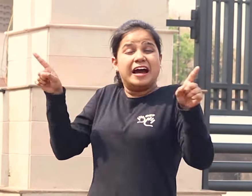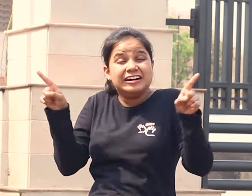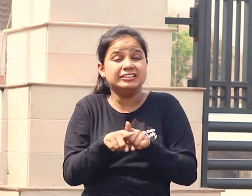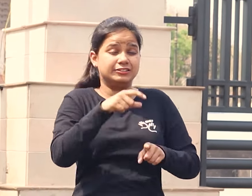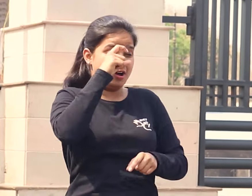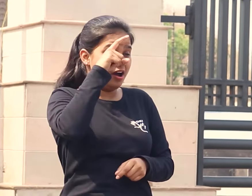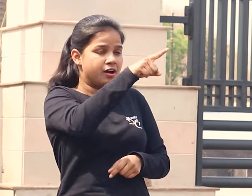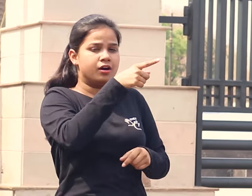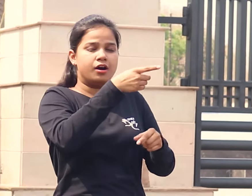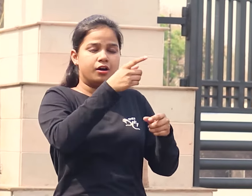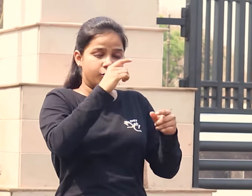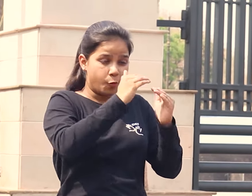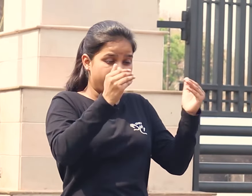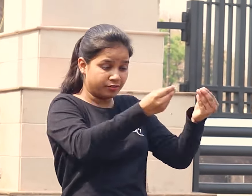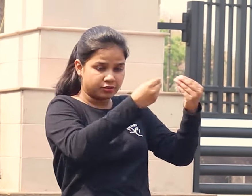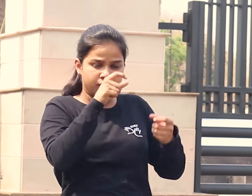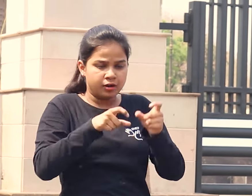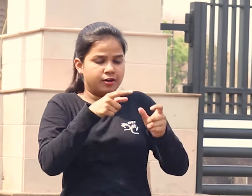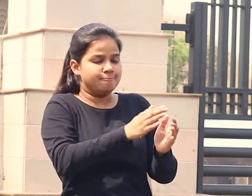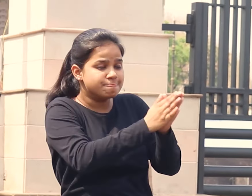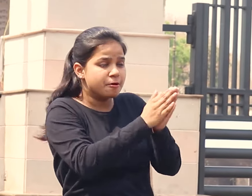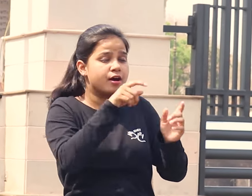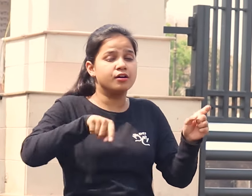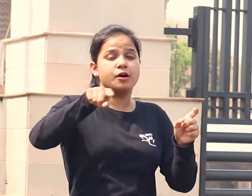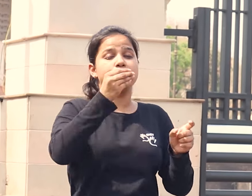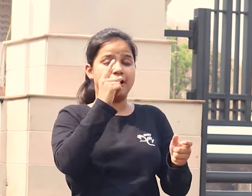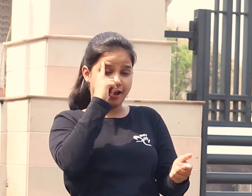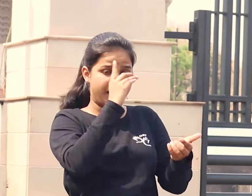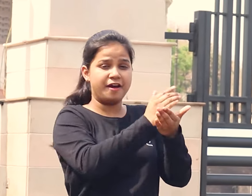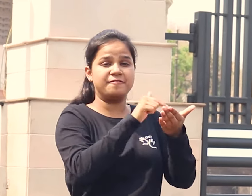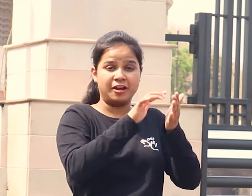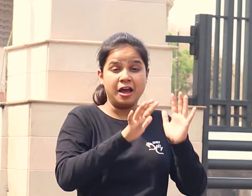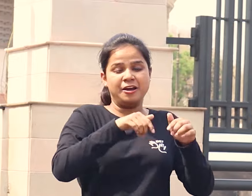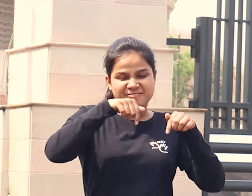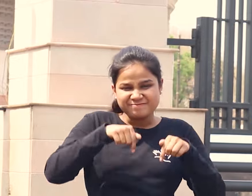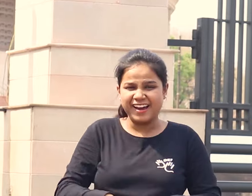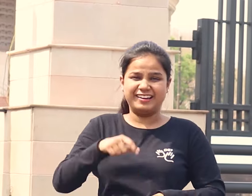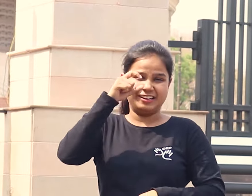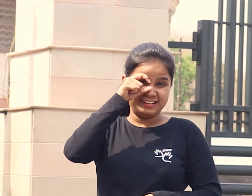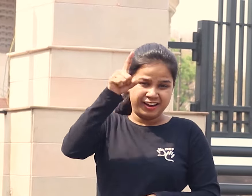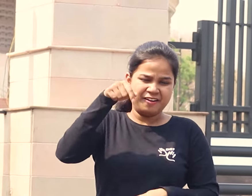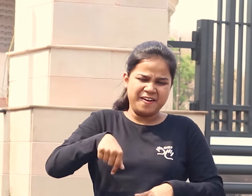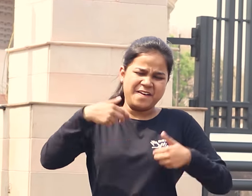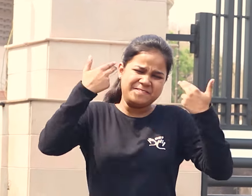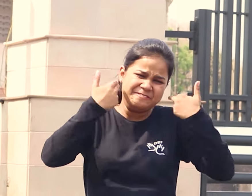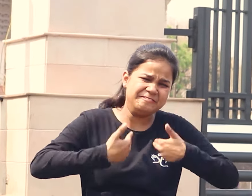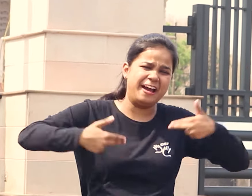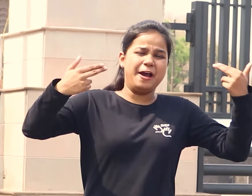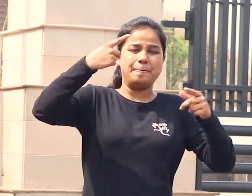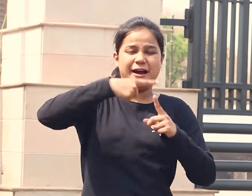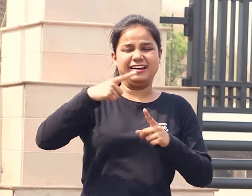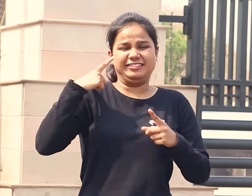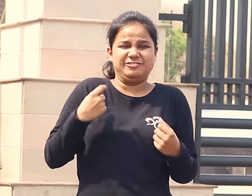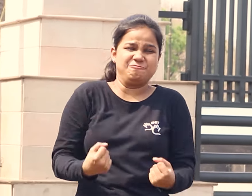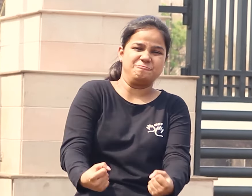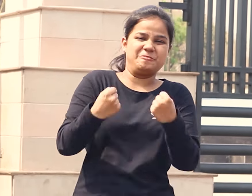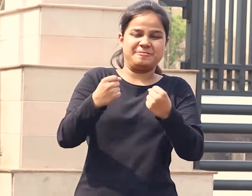justice for the oppressed sections of the society in India. And this is a brief life story of Bhimrav